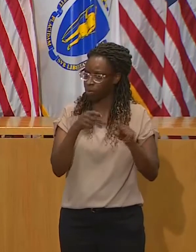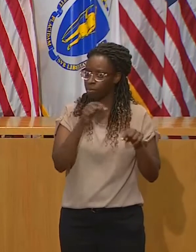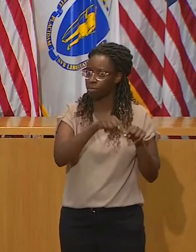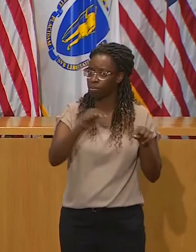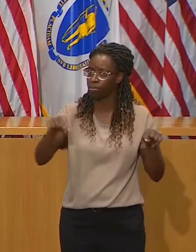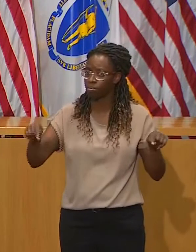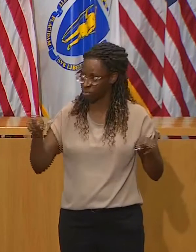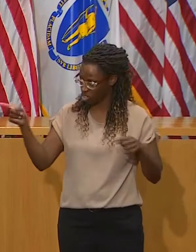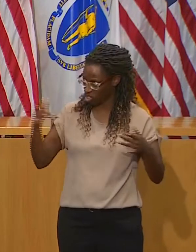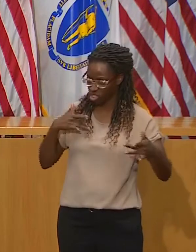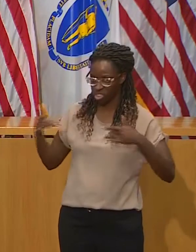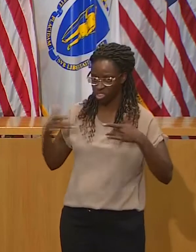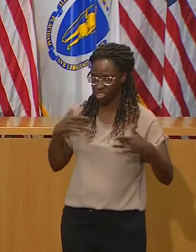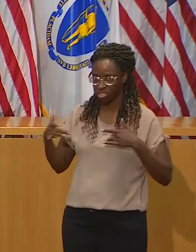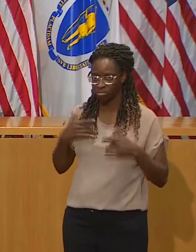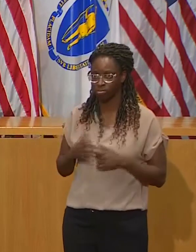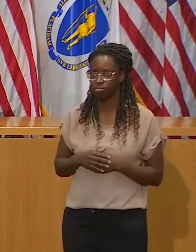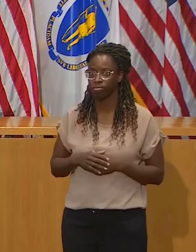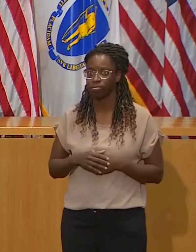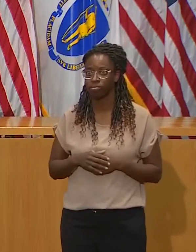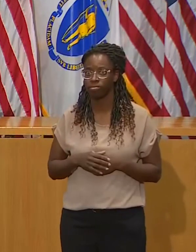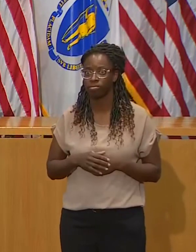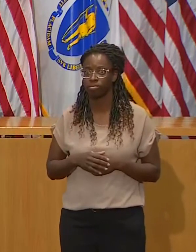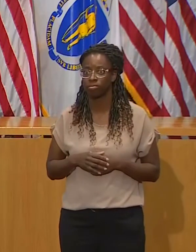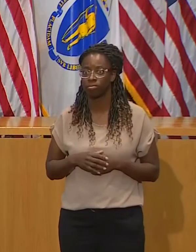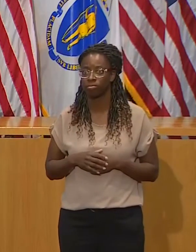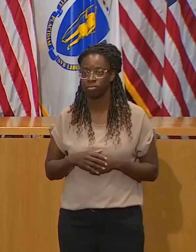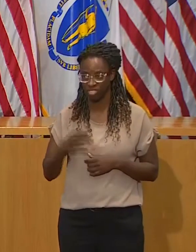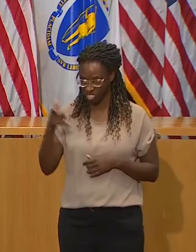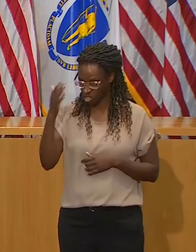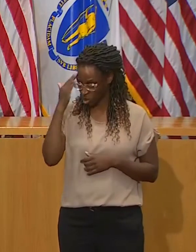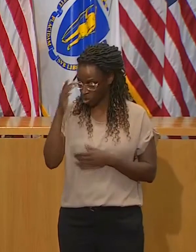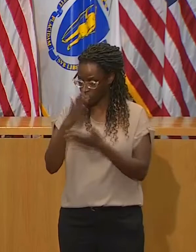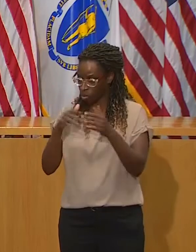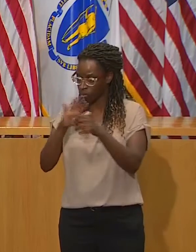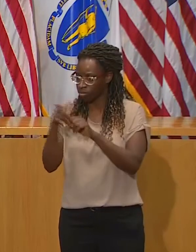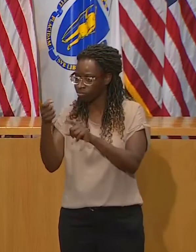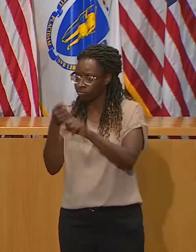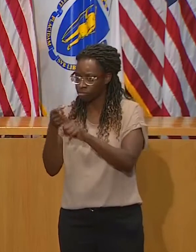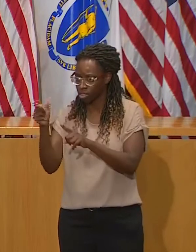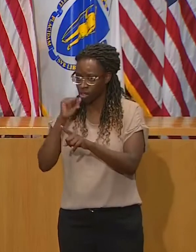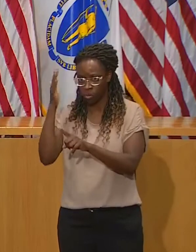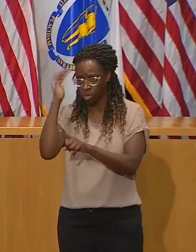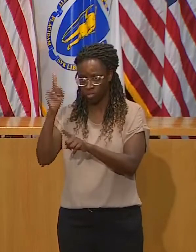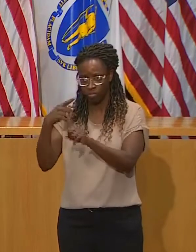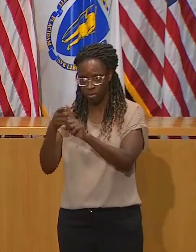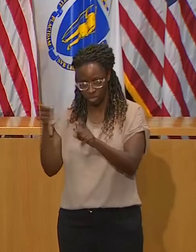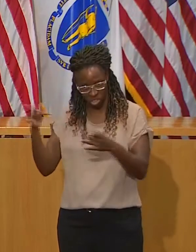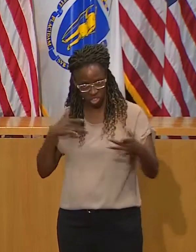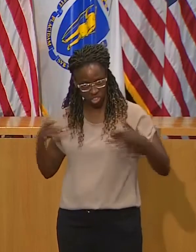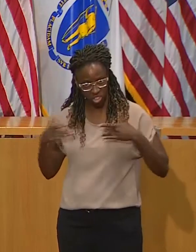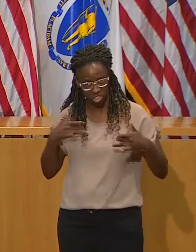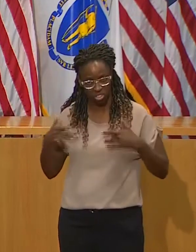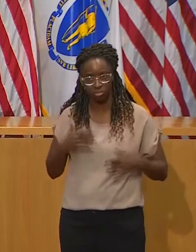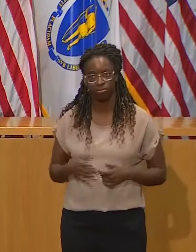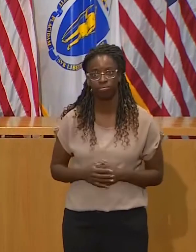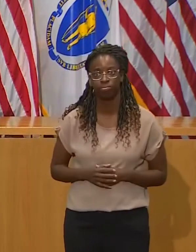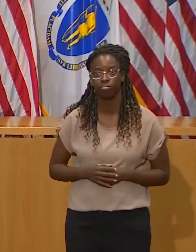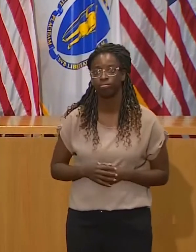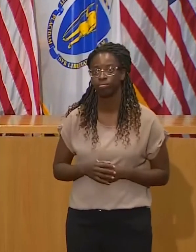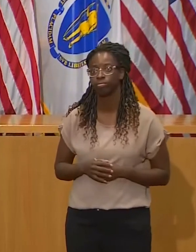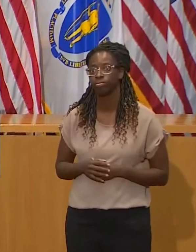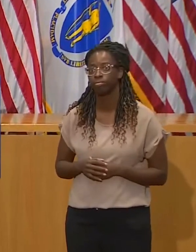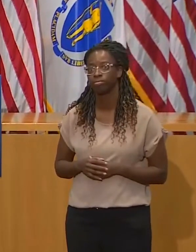cluster, which is a different issue. And the other thing I would say on this, because it's important, as this thing moves into